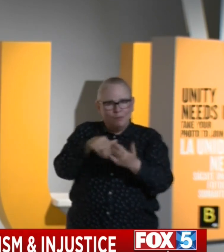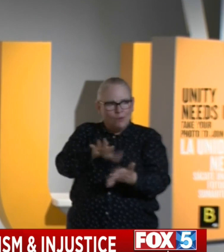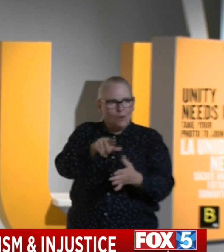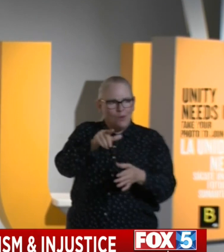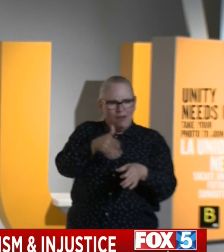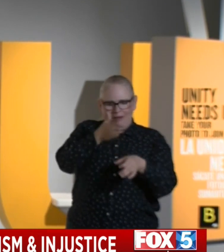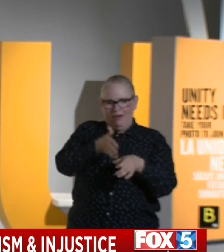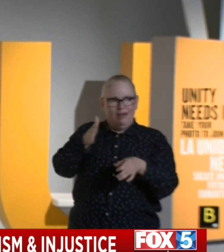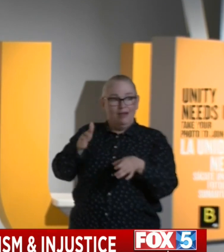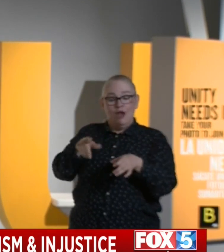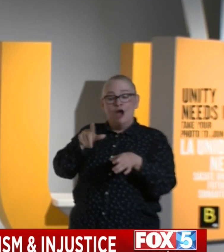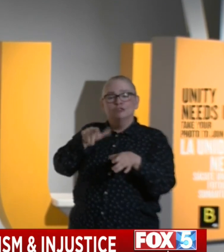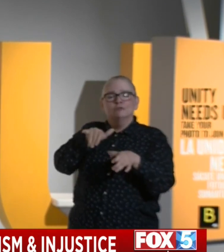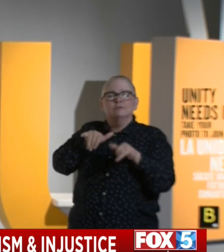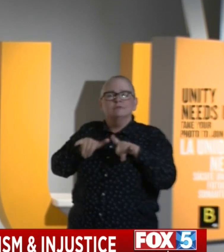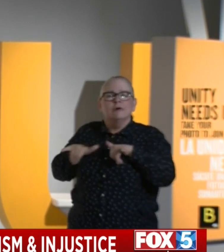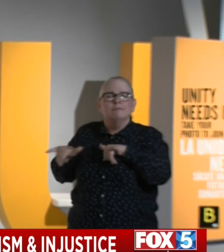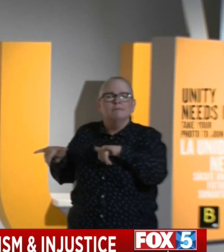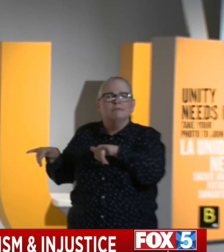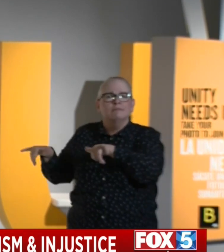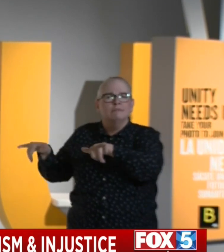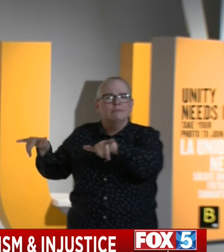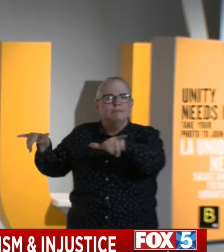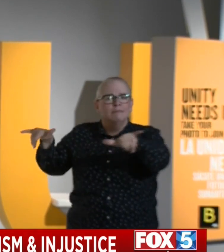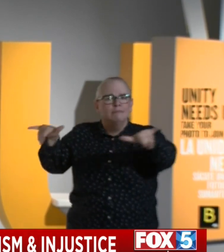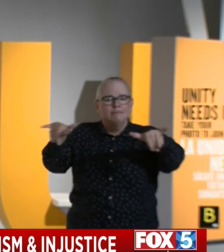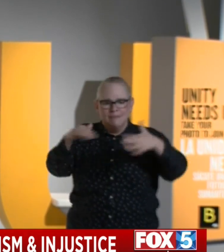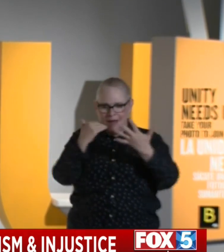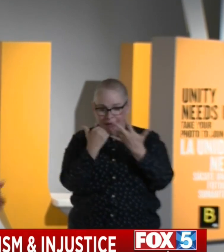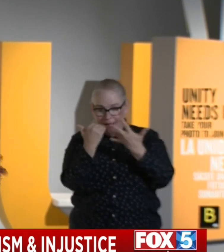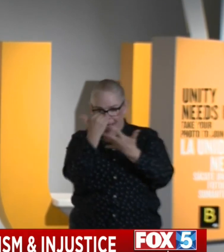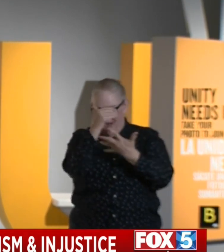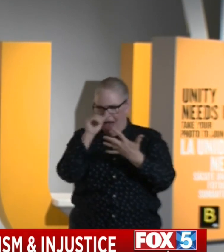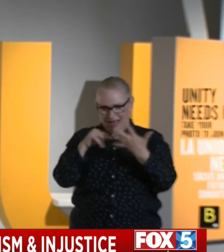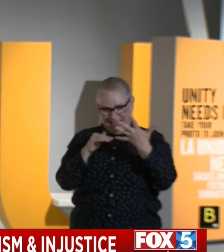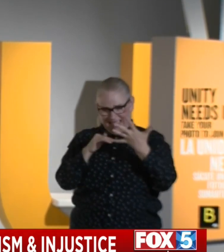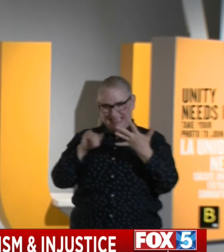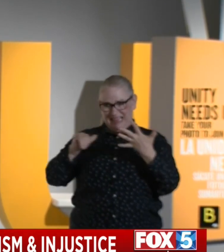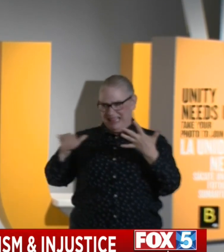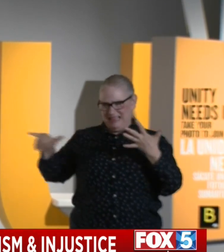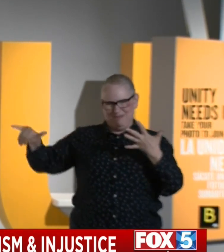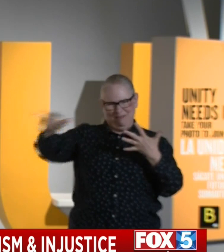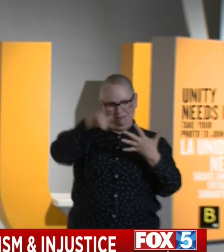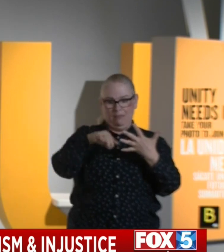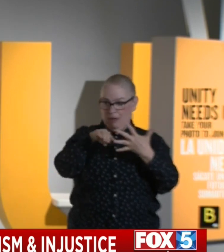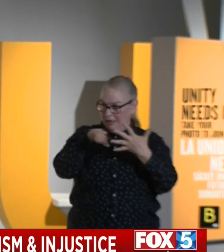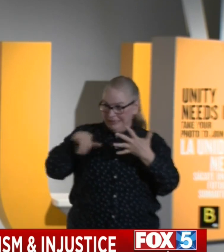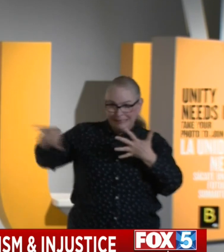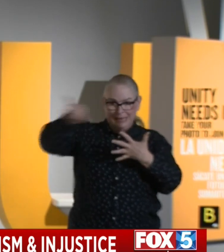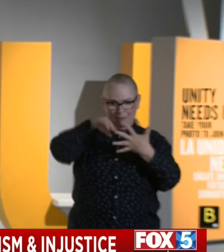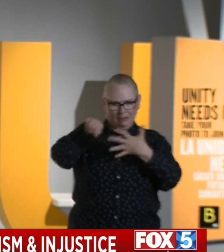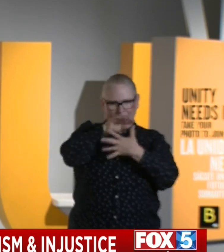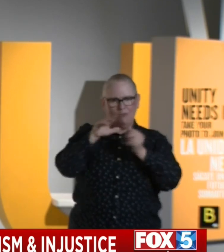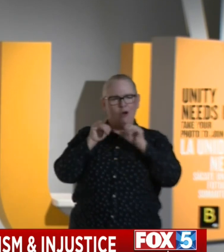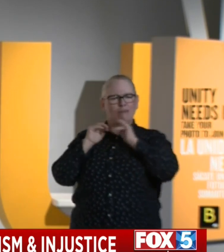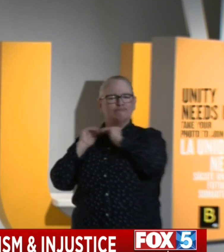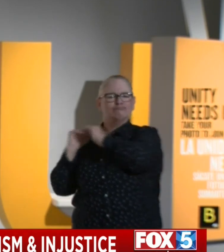those approaches. And so I have had the privilege and you'll have the opportunity to hear from two